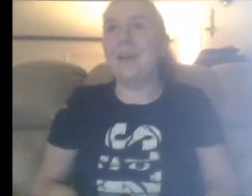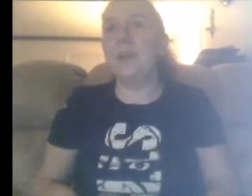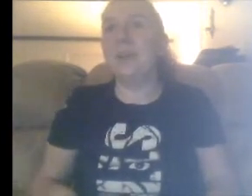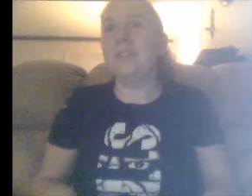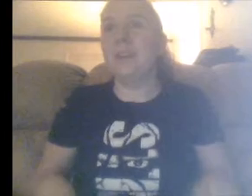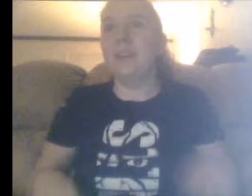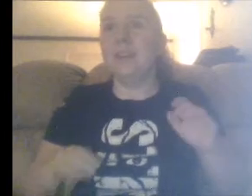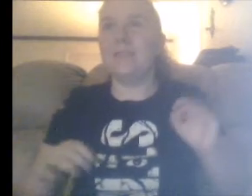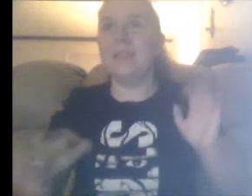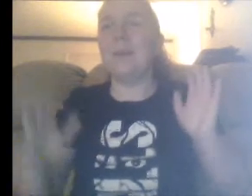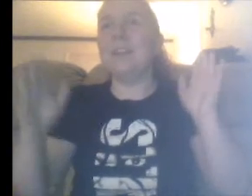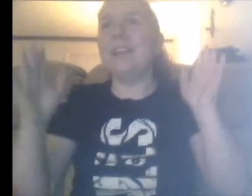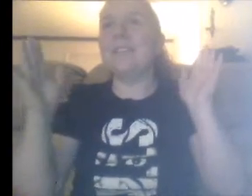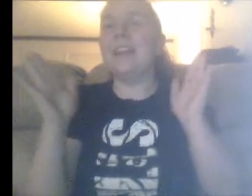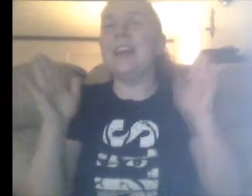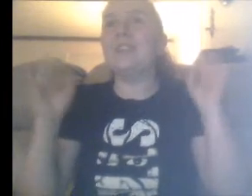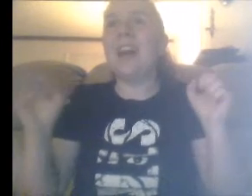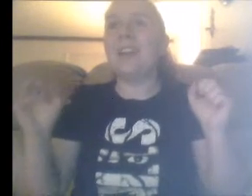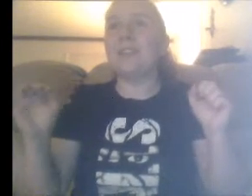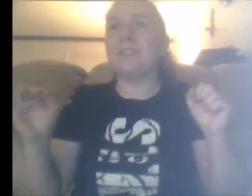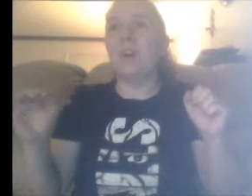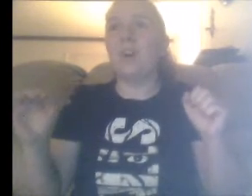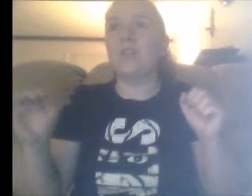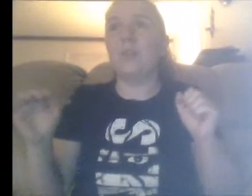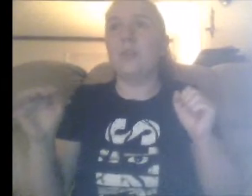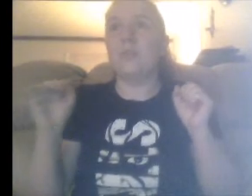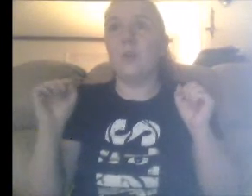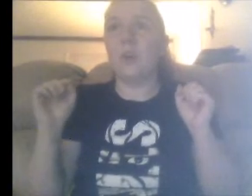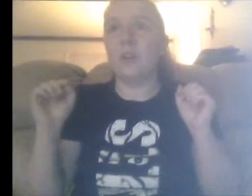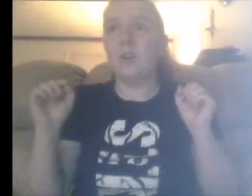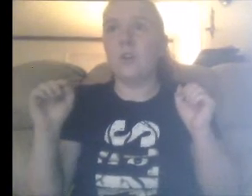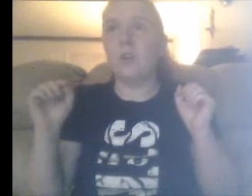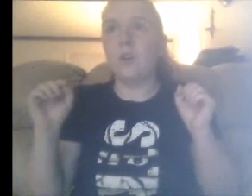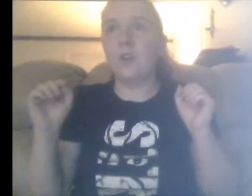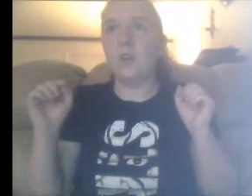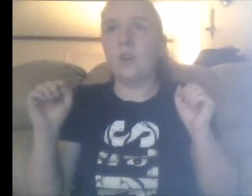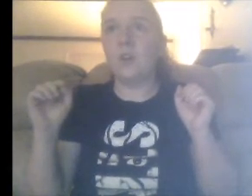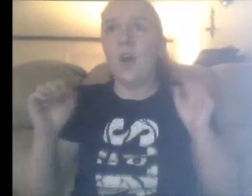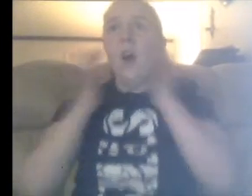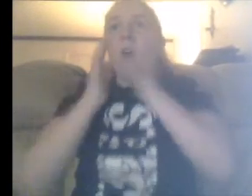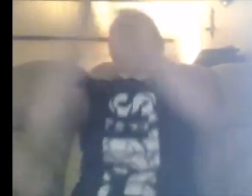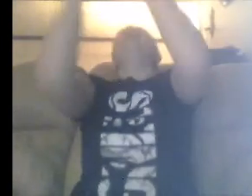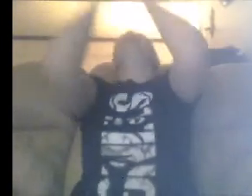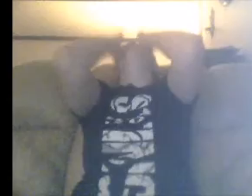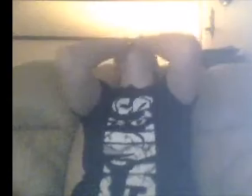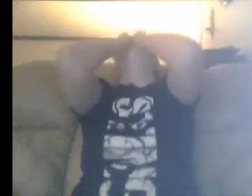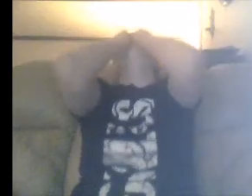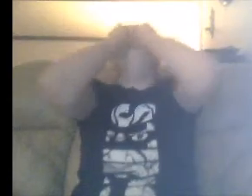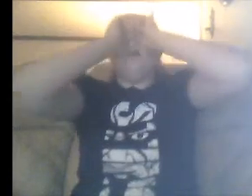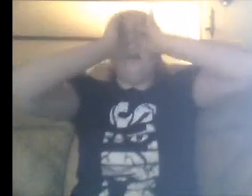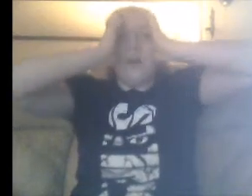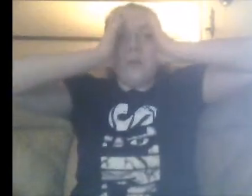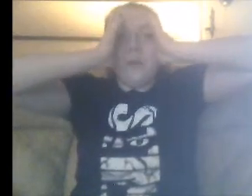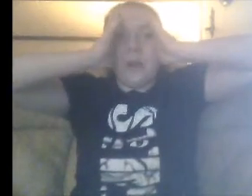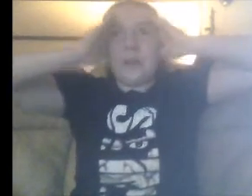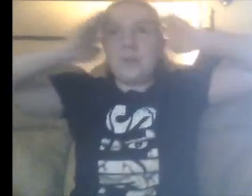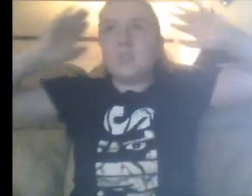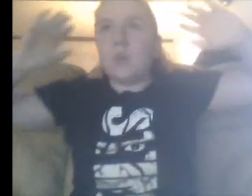worked. Double Ease to Naya Jax. Oh shoot. This could work. No. Oh no. That was so